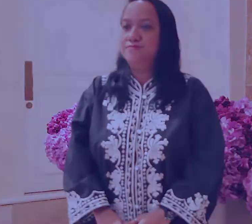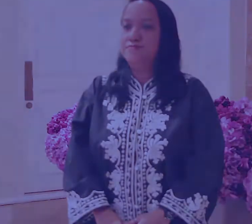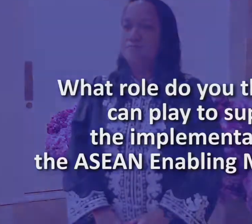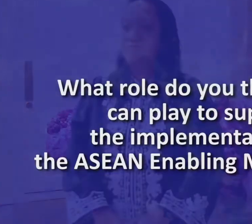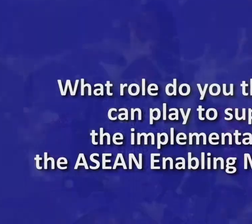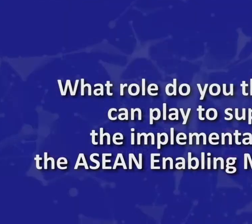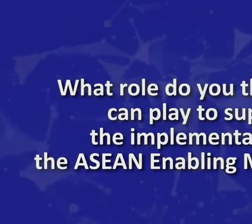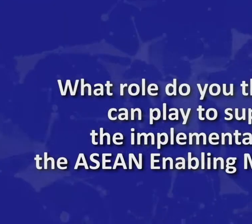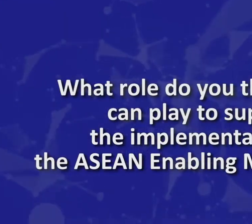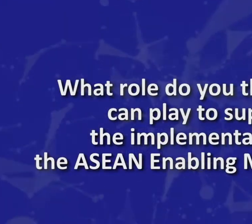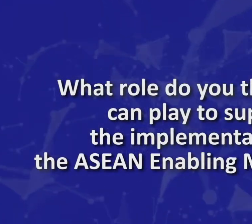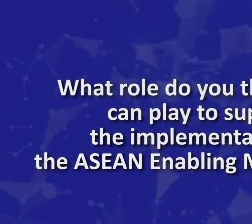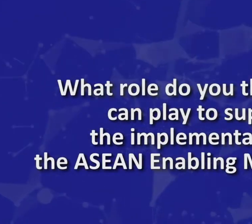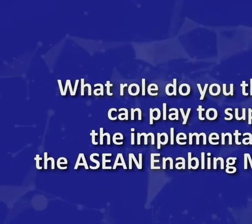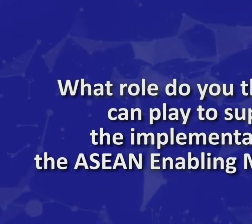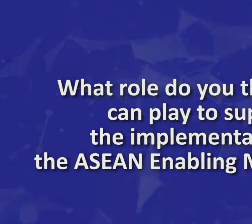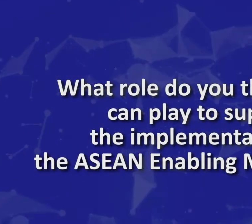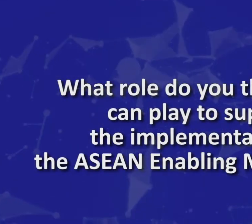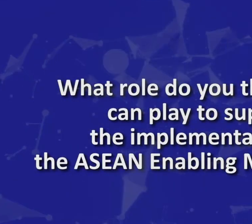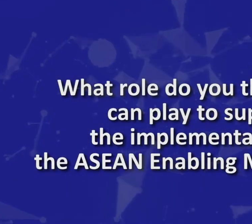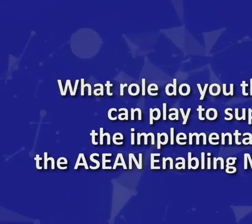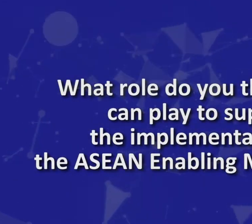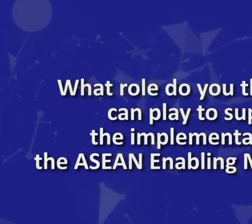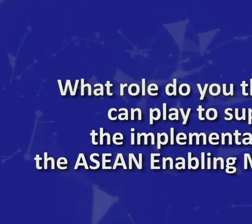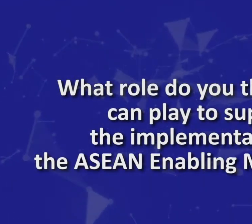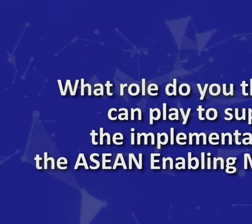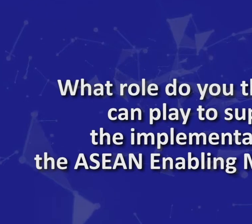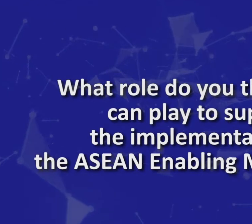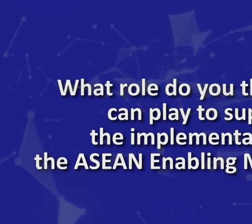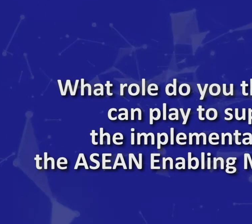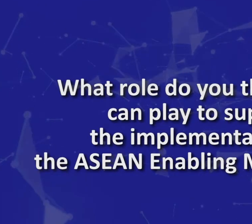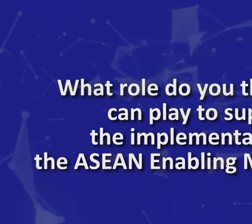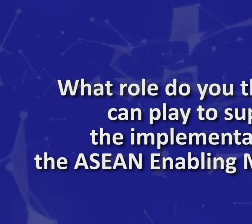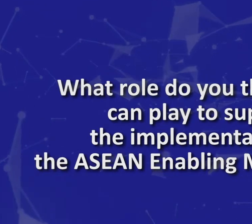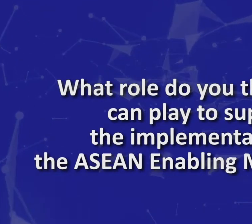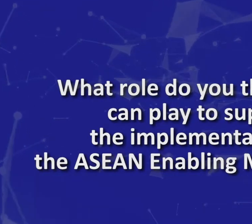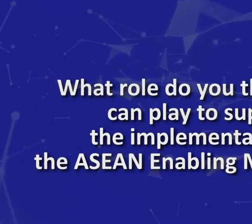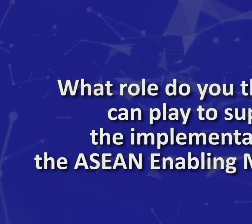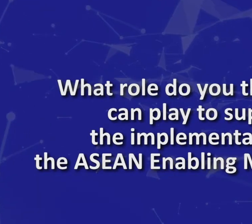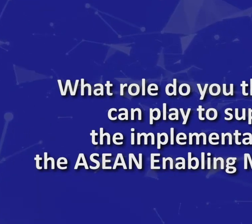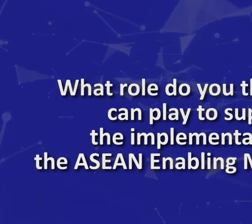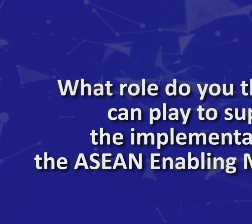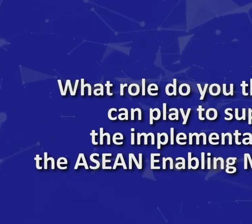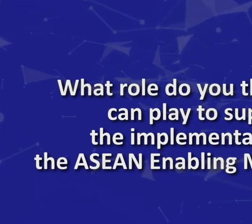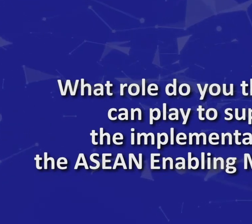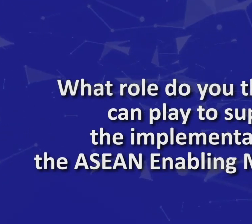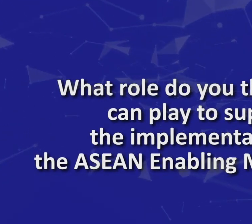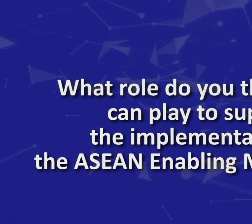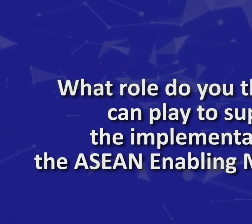What role do you think DPOs can play to support the implementation of the Asian Enabling Master Plan?